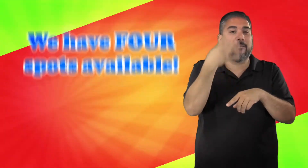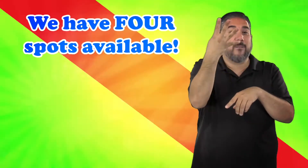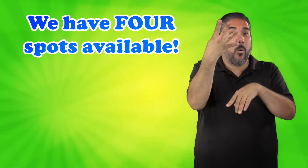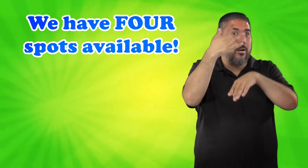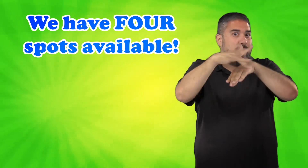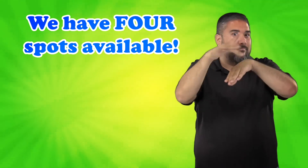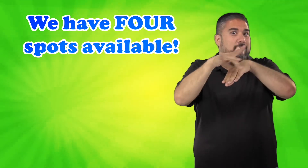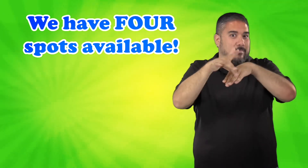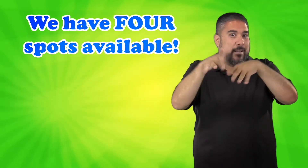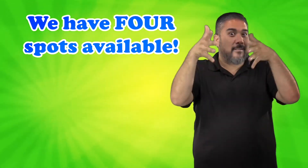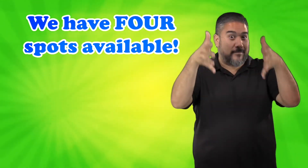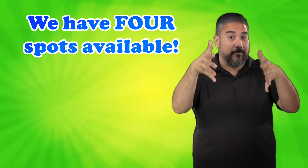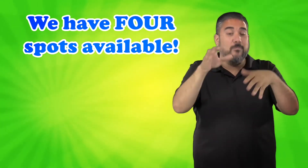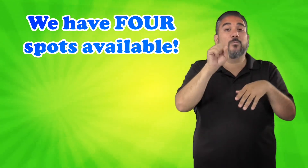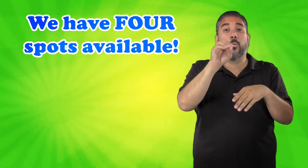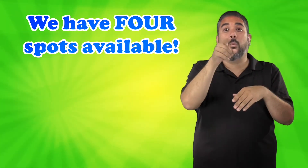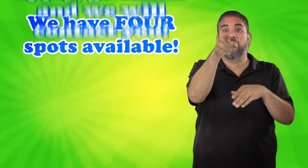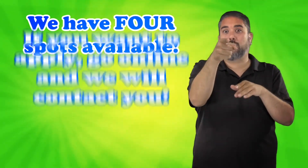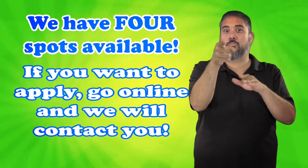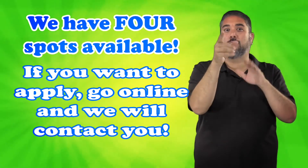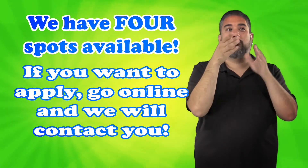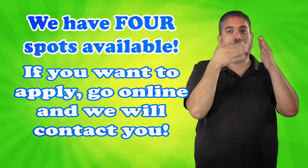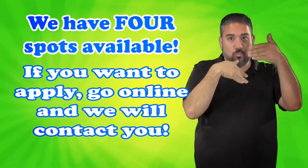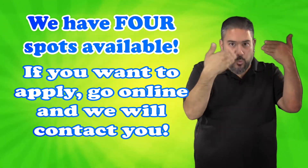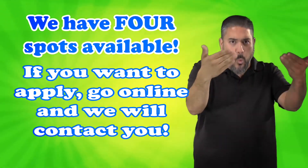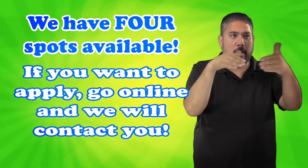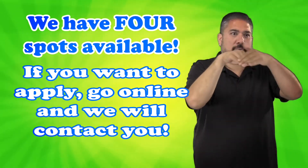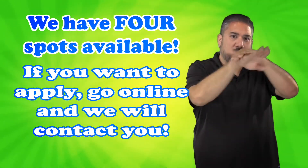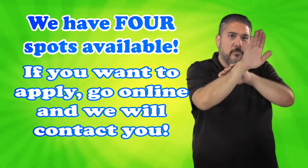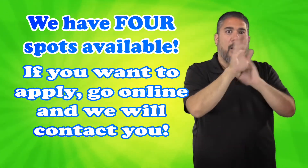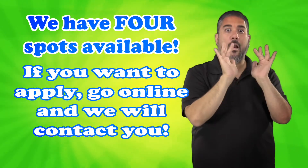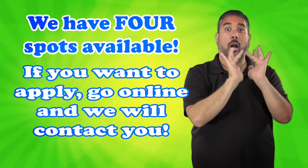four spots available this year, so apply online and we'll contact you for an interview.